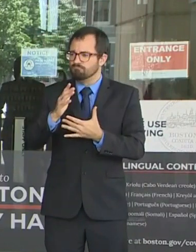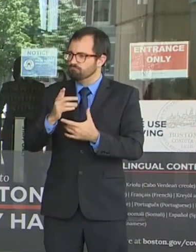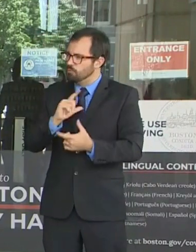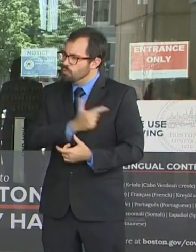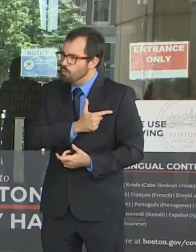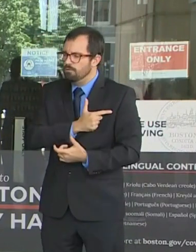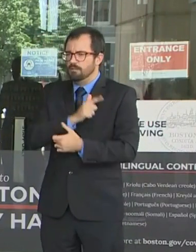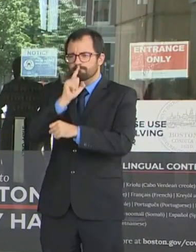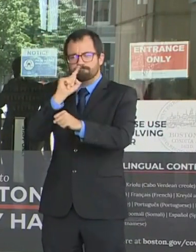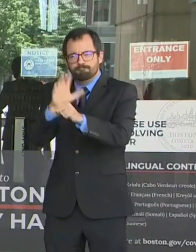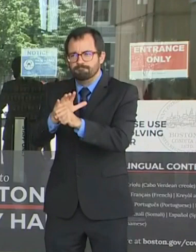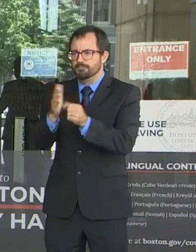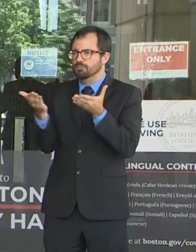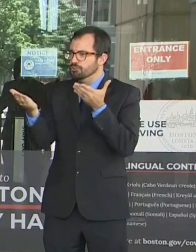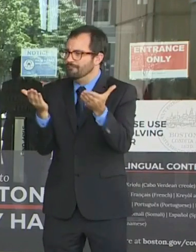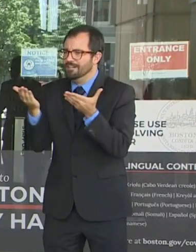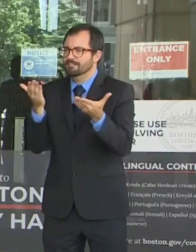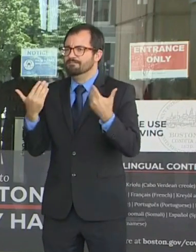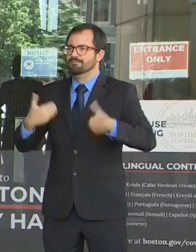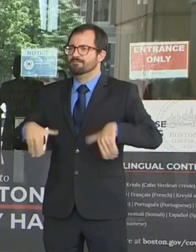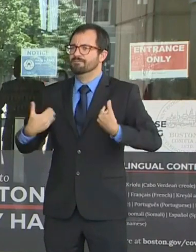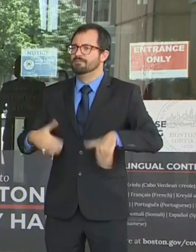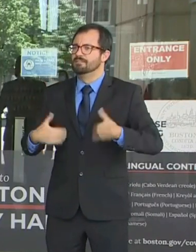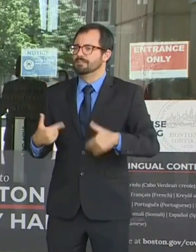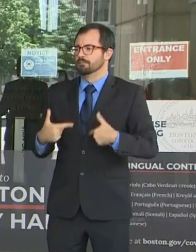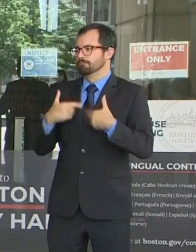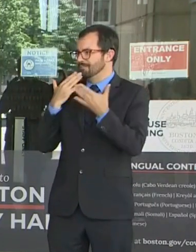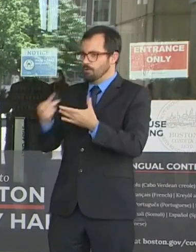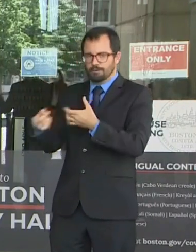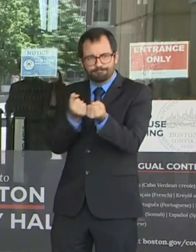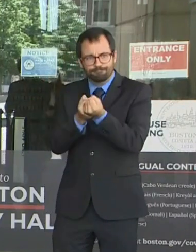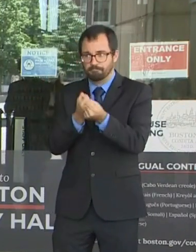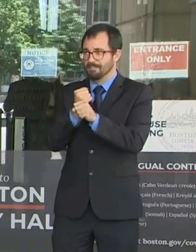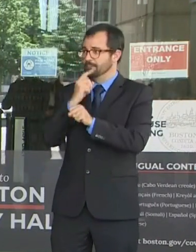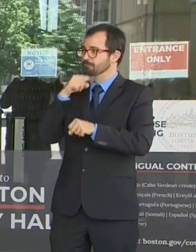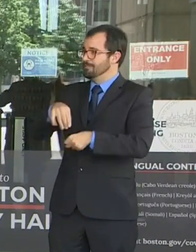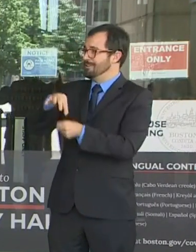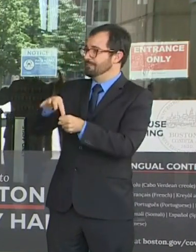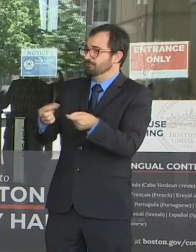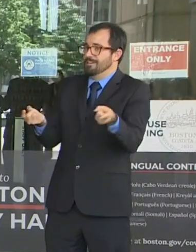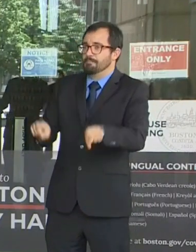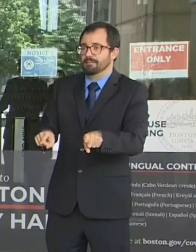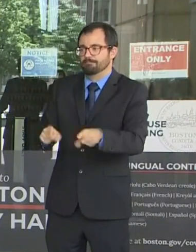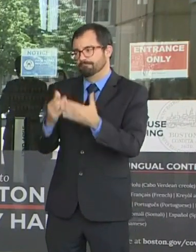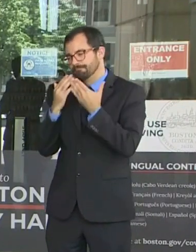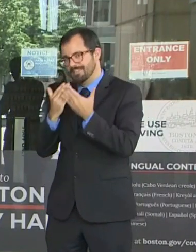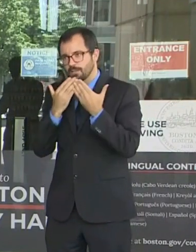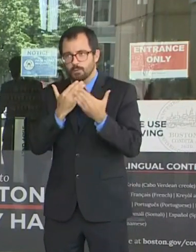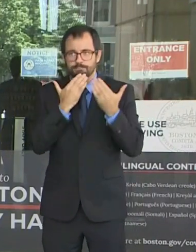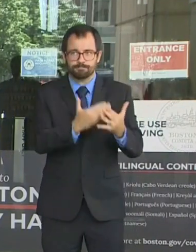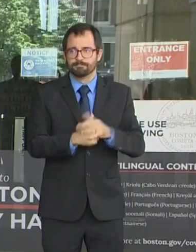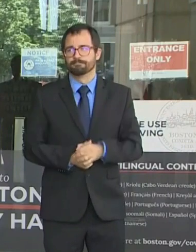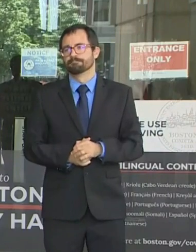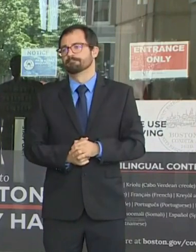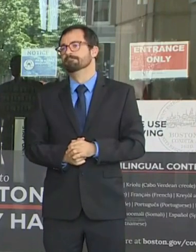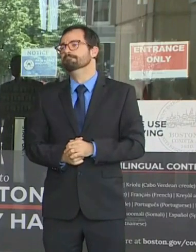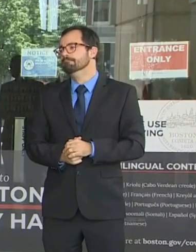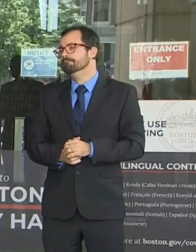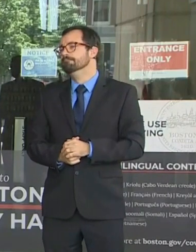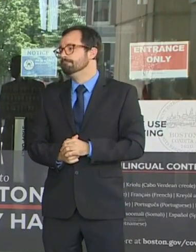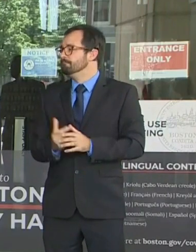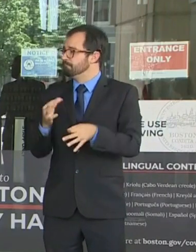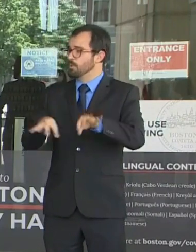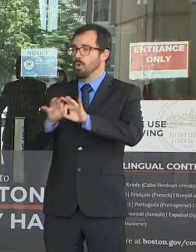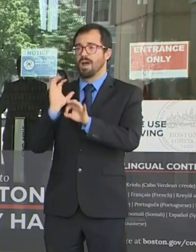And also elections are the cornerstone of our democracy and access to voting is a fundamental right. Today marks the 100th